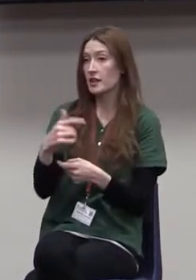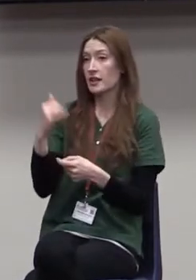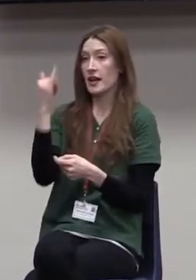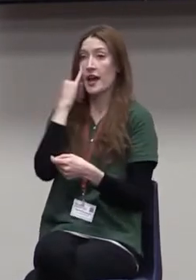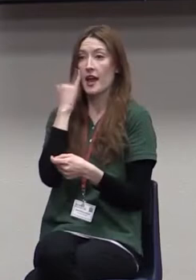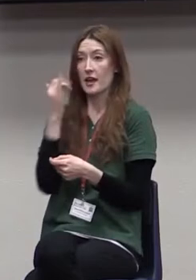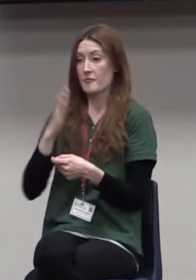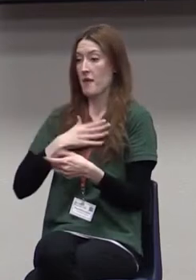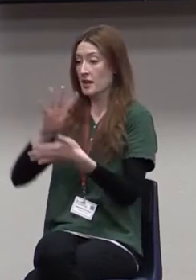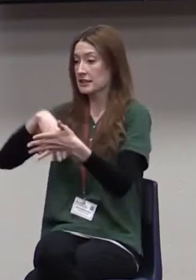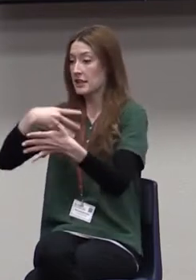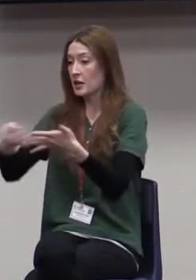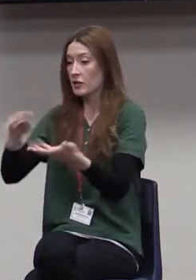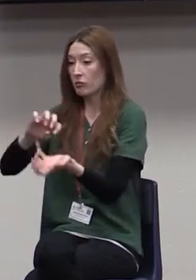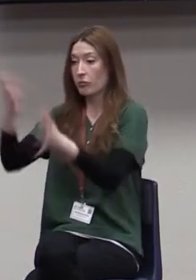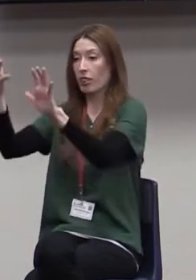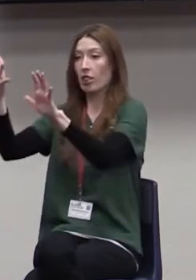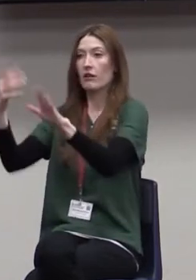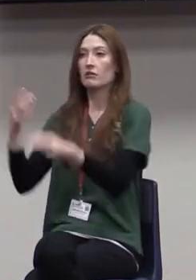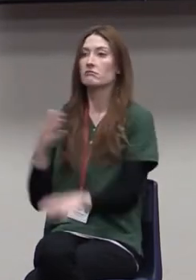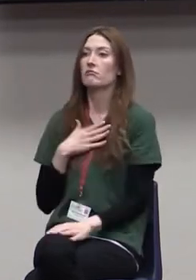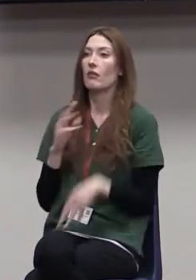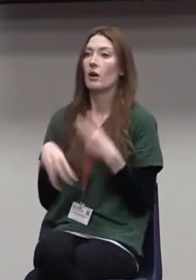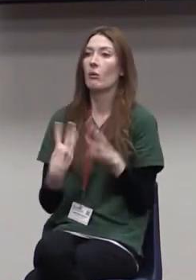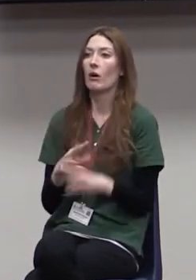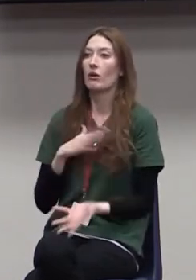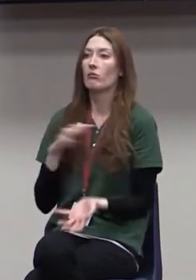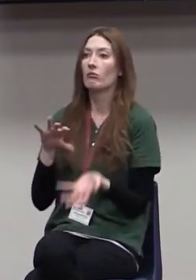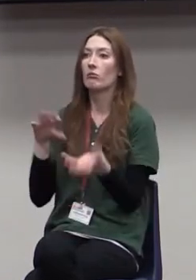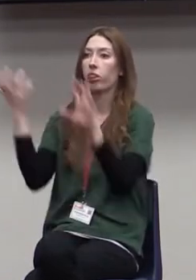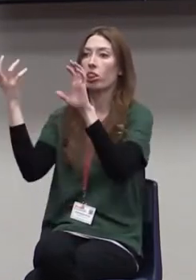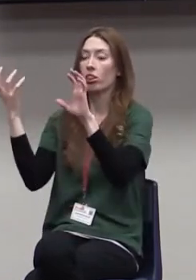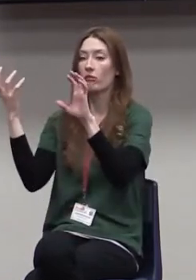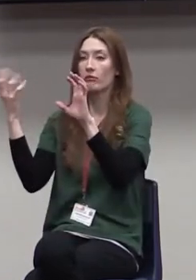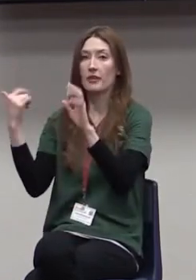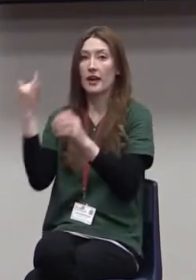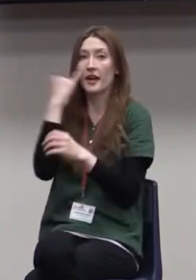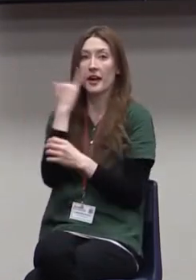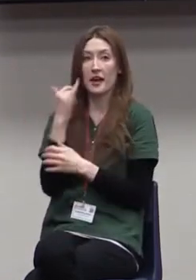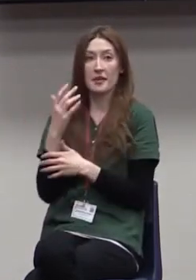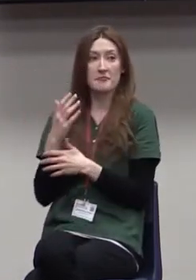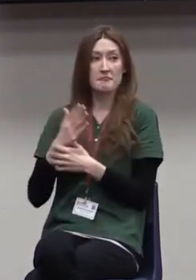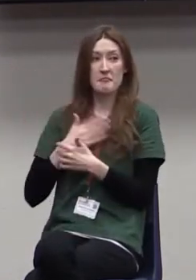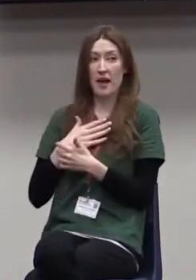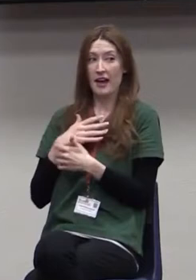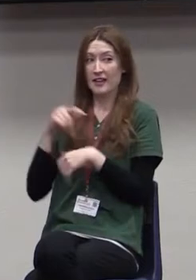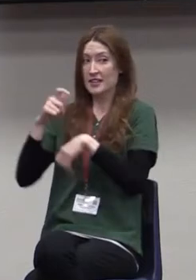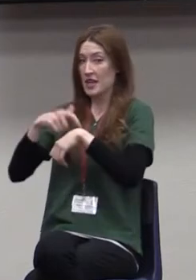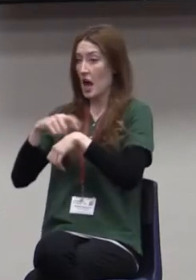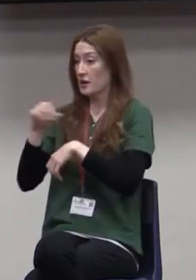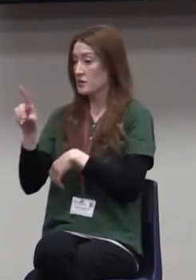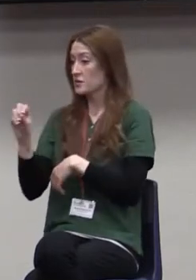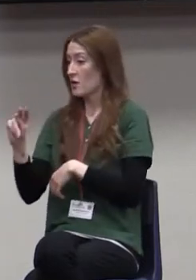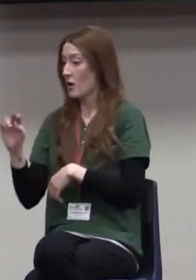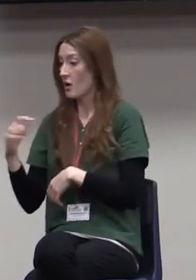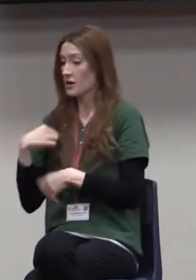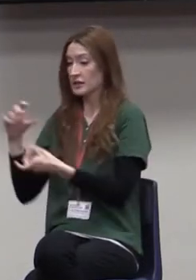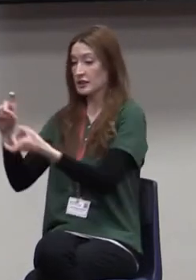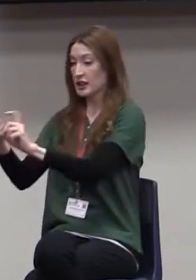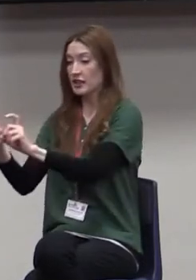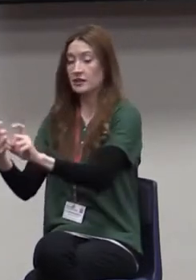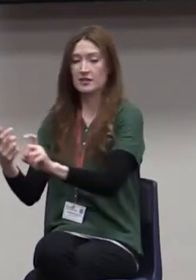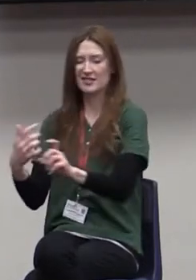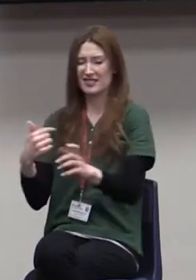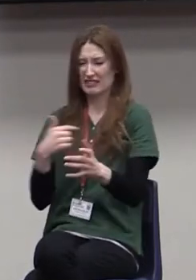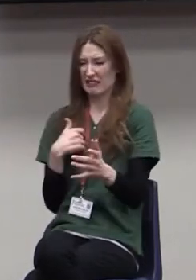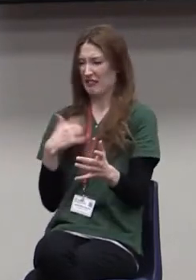messes up my world. And when I change time zones, it takes me a couple of days to adjust. I mean, it just throws my whole world